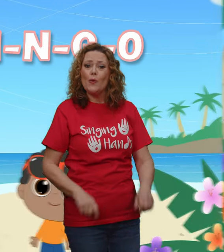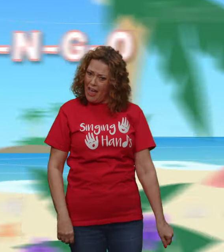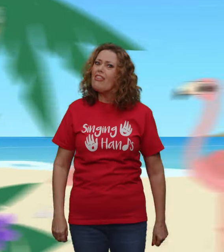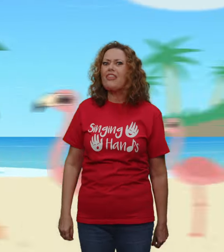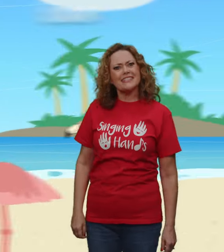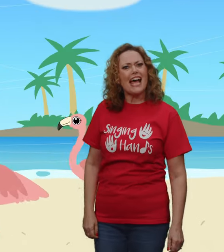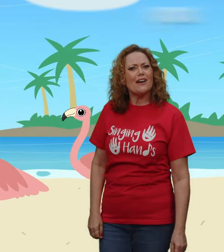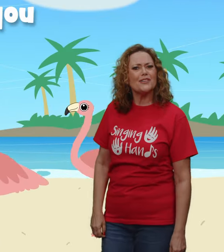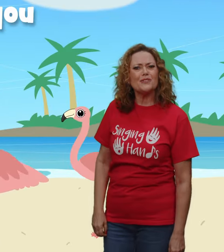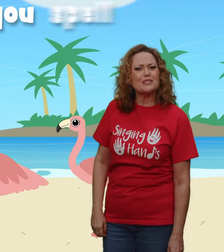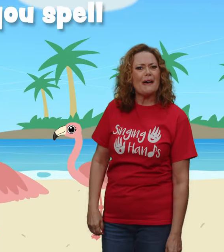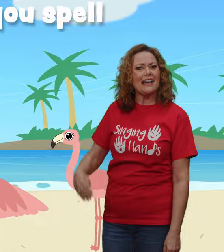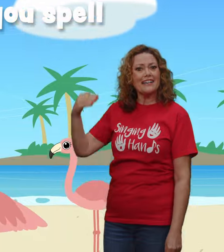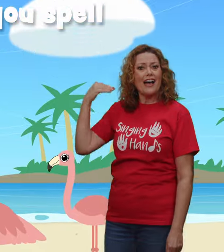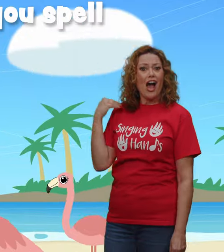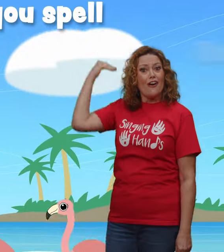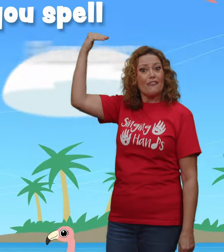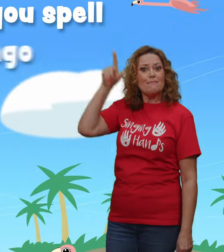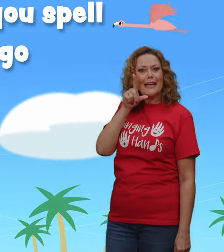That's how you spell flamingo